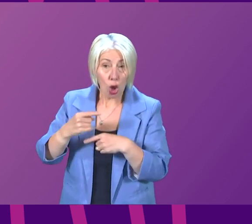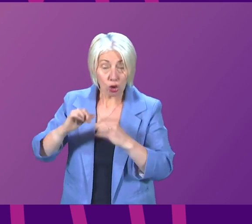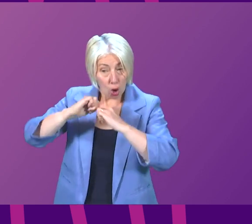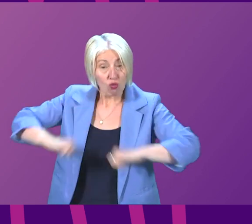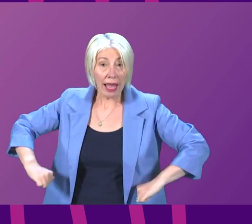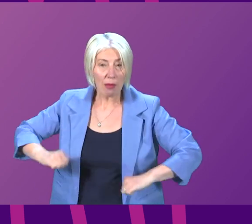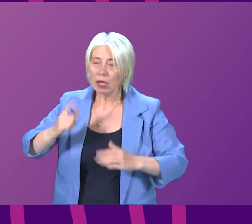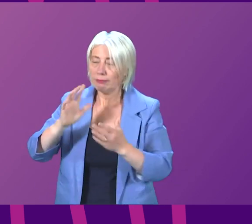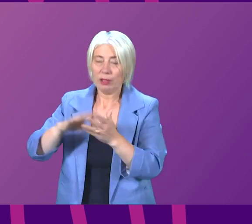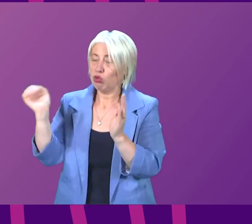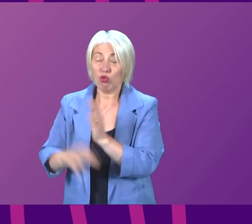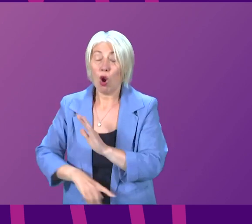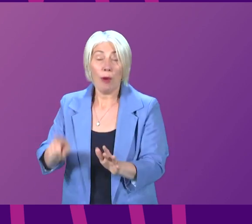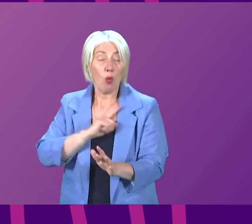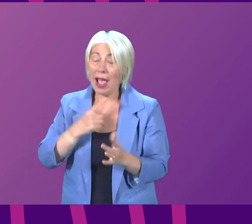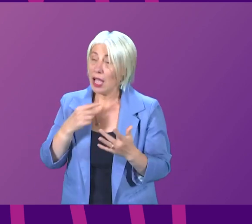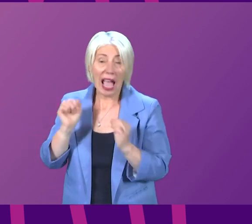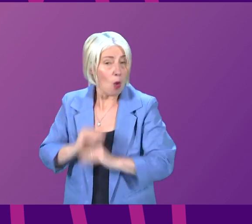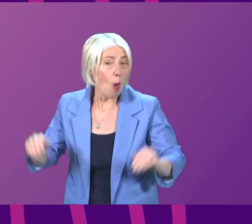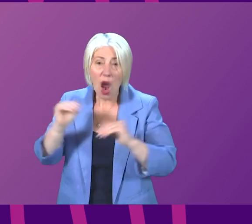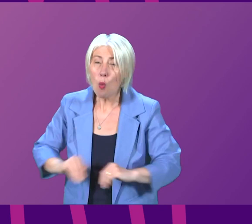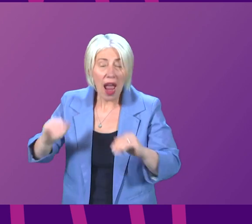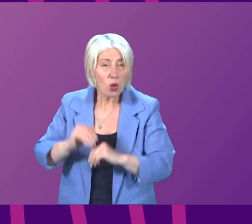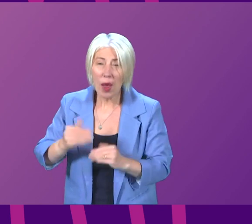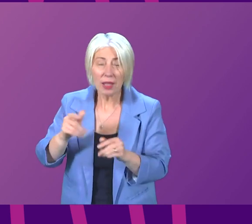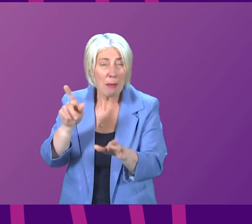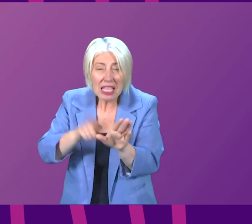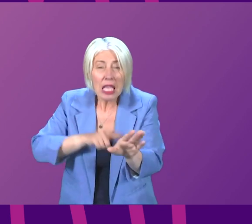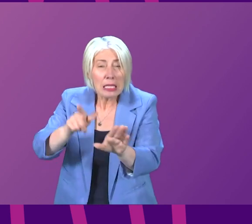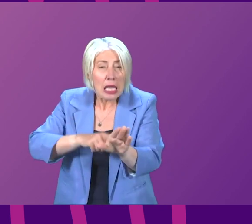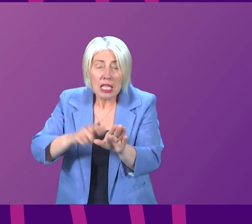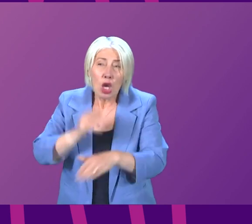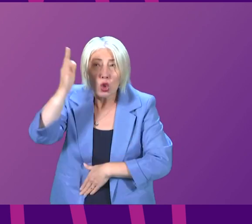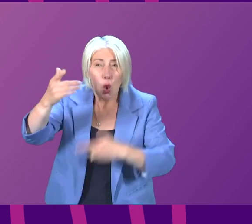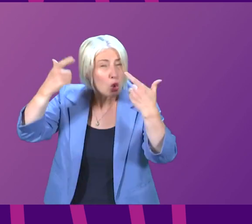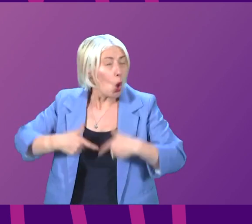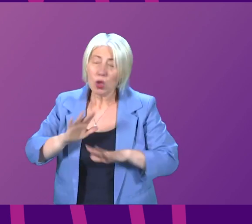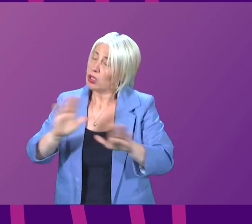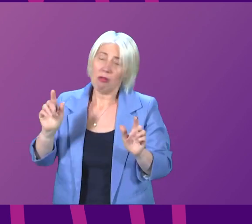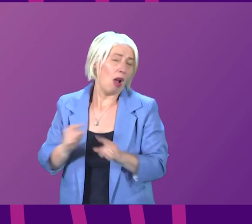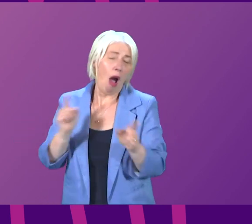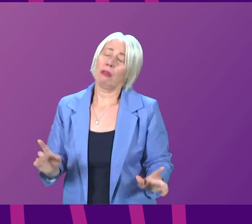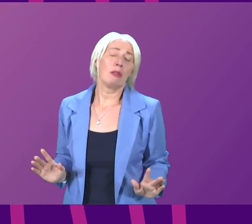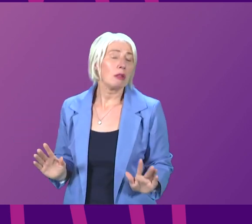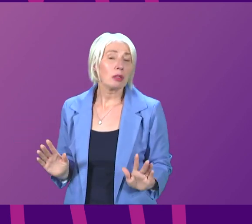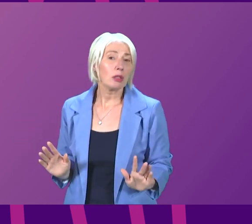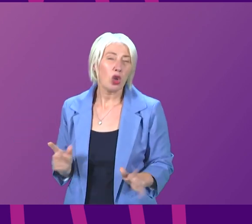because they can't bear to wait the years it sometimes takes to go to trial so as the First Minister what can